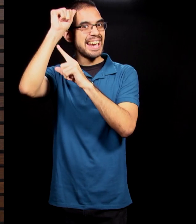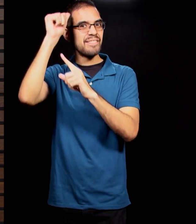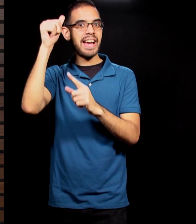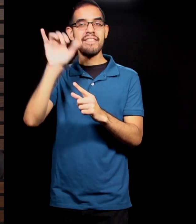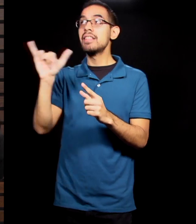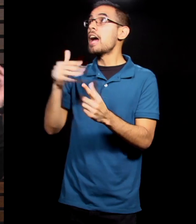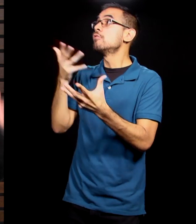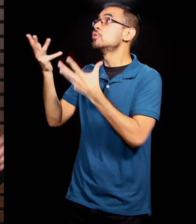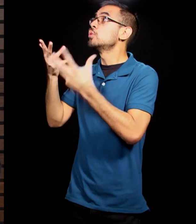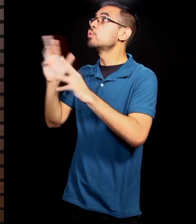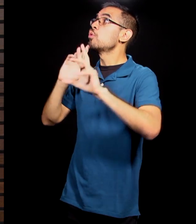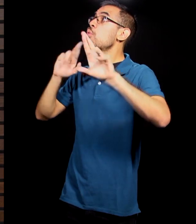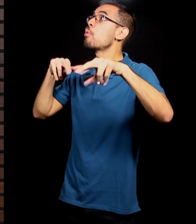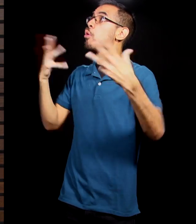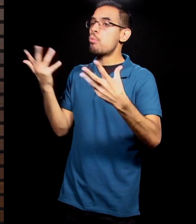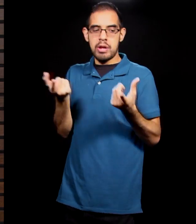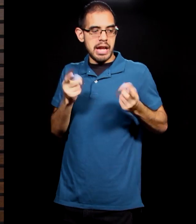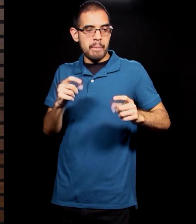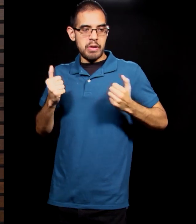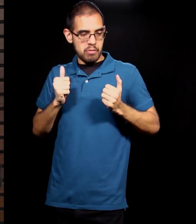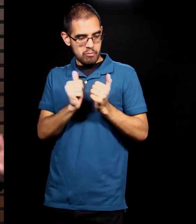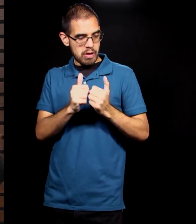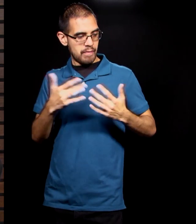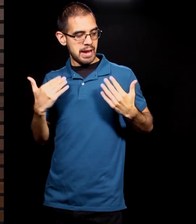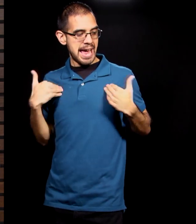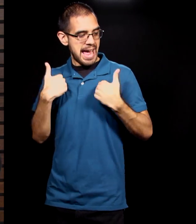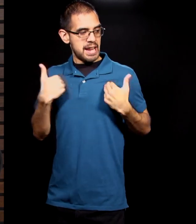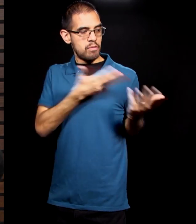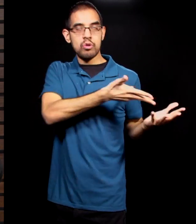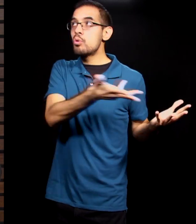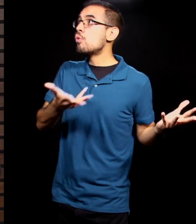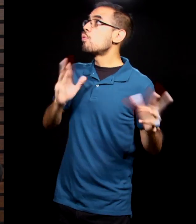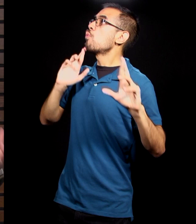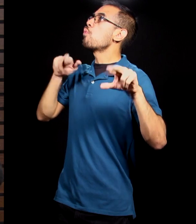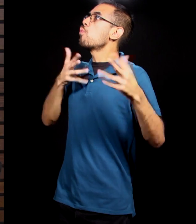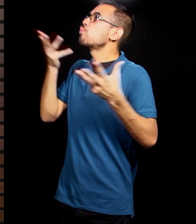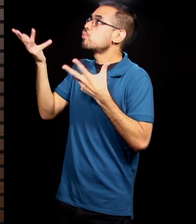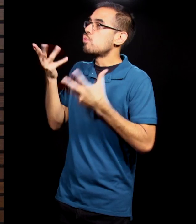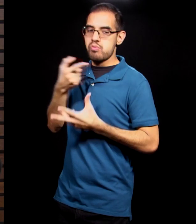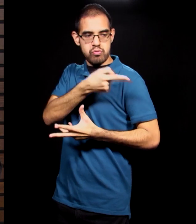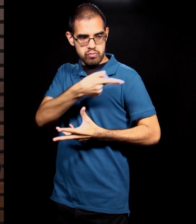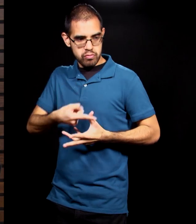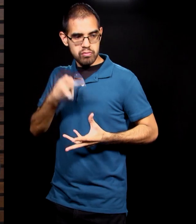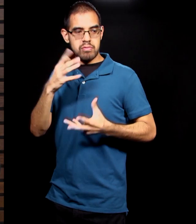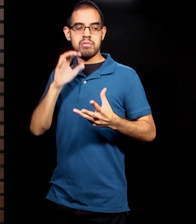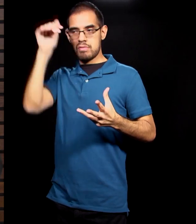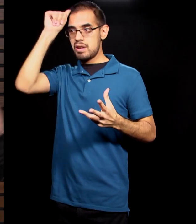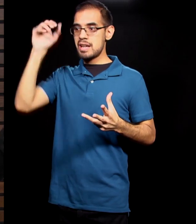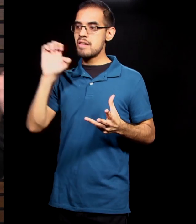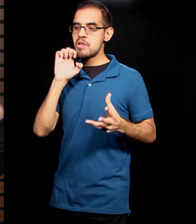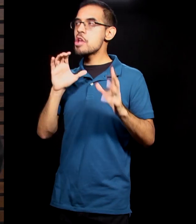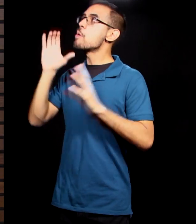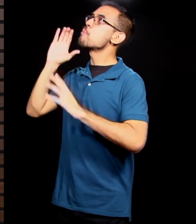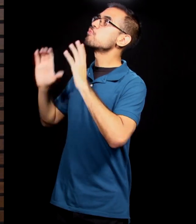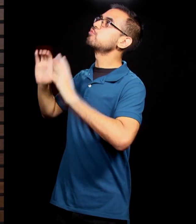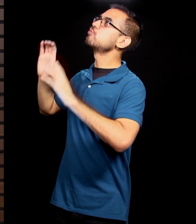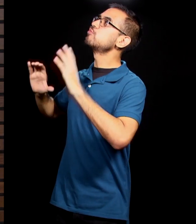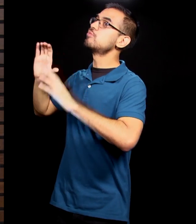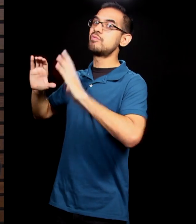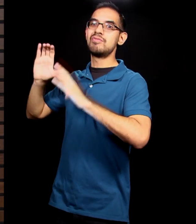garden, what the animals were doing, what's going on with he and Eve. And then God would convene with Adam and Eve, and there would be this time of fellowship and communion. But God steps into the garden, and Adam and